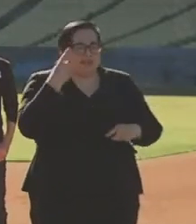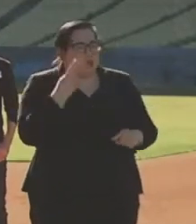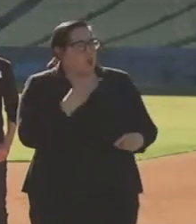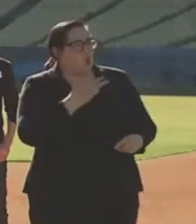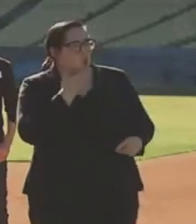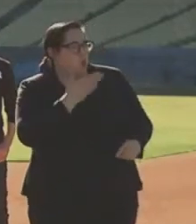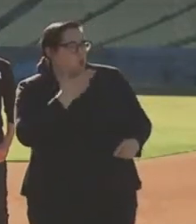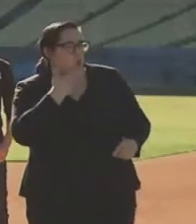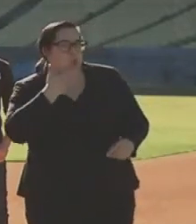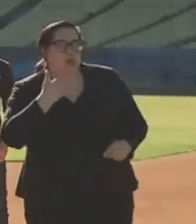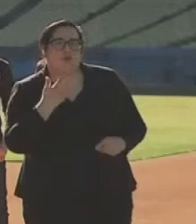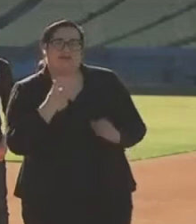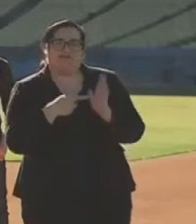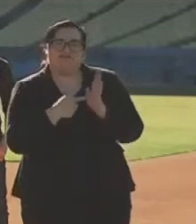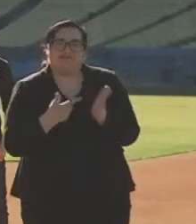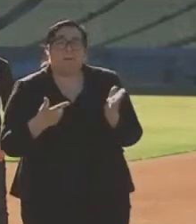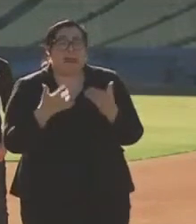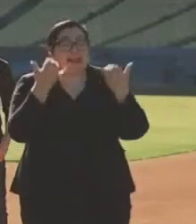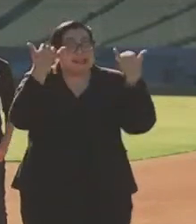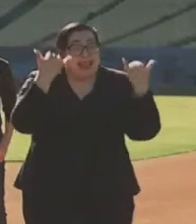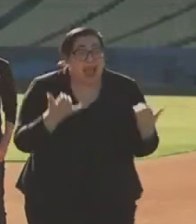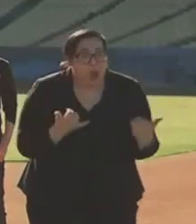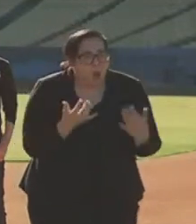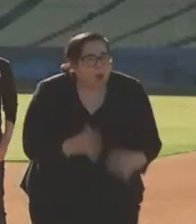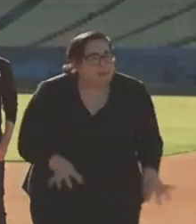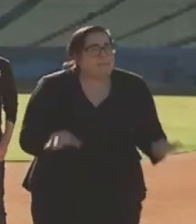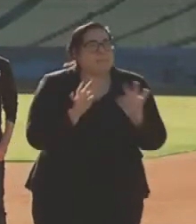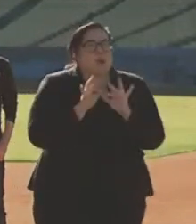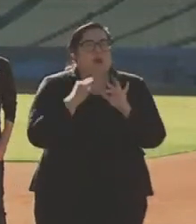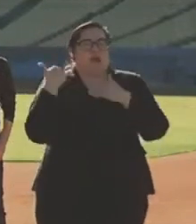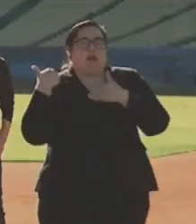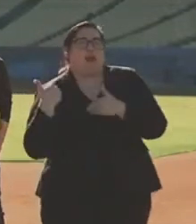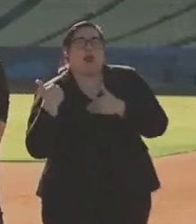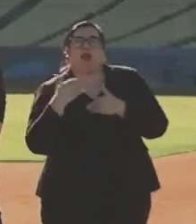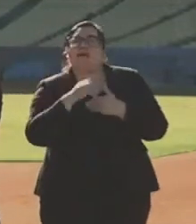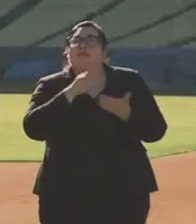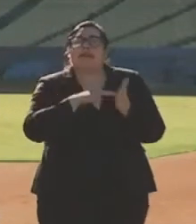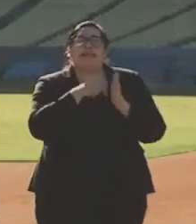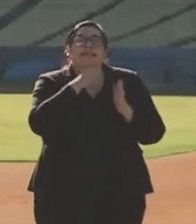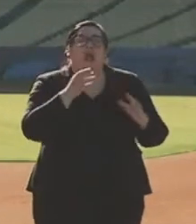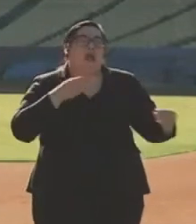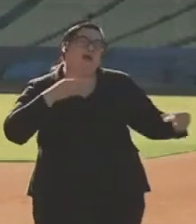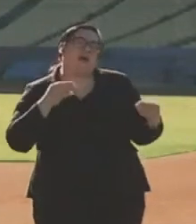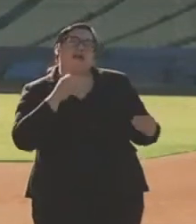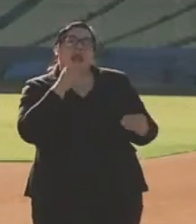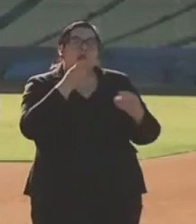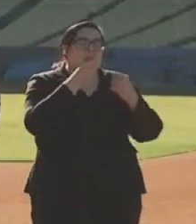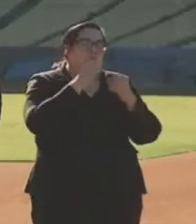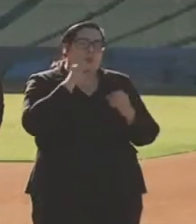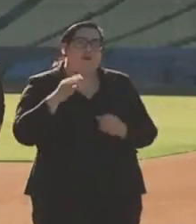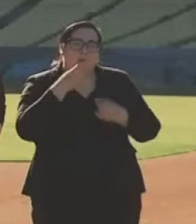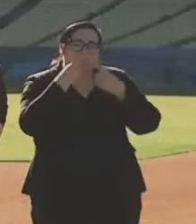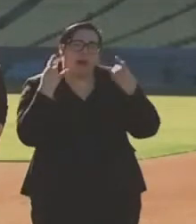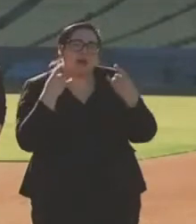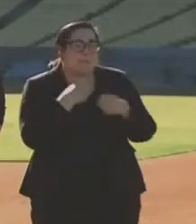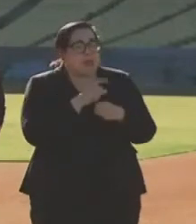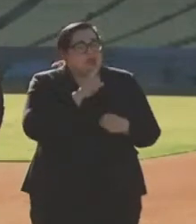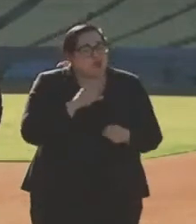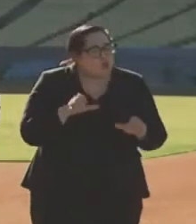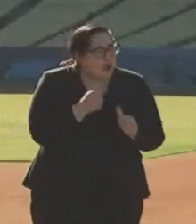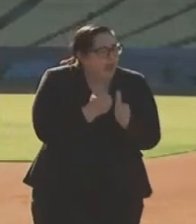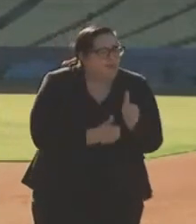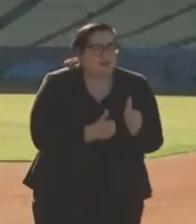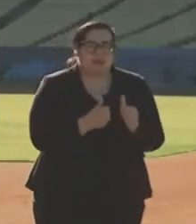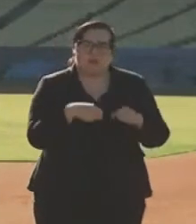signs, but now more than ever, it's incumbent upon us not to let our guard down, not to let our masks off and to make sure that we're doing